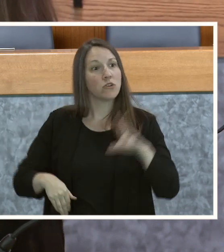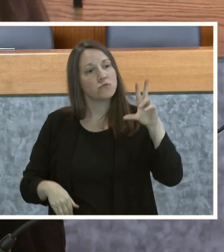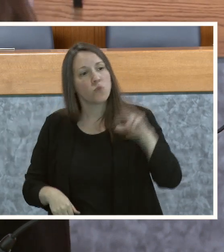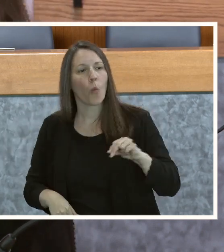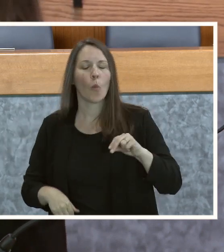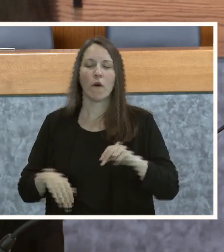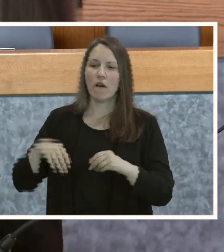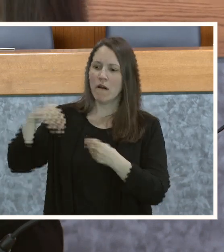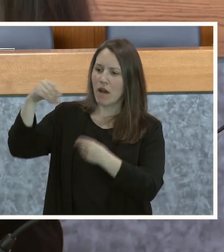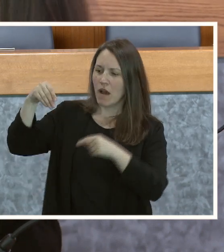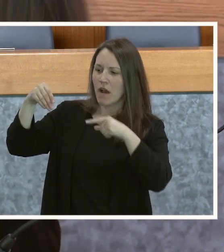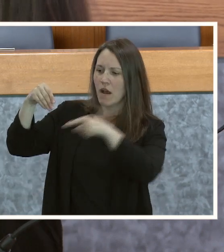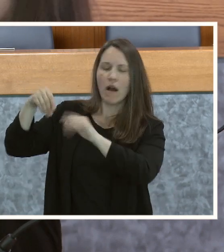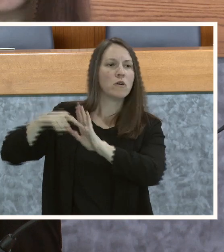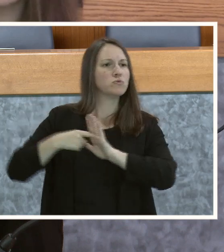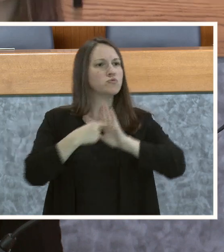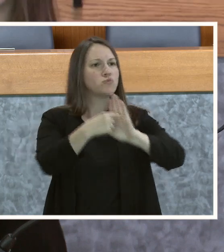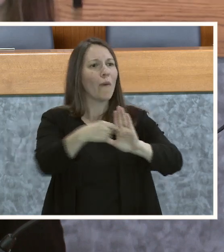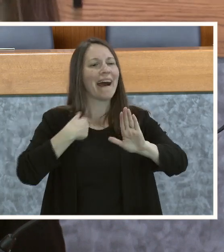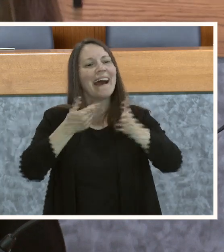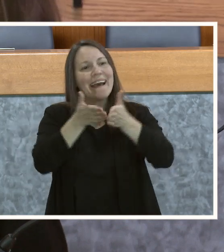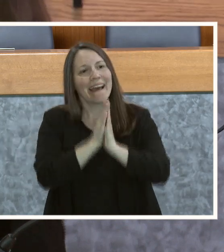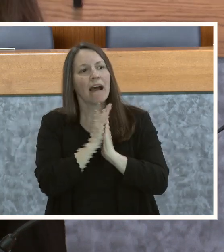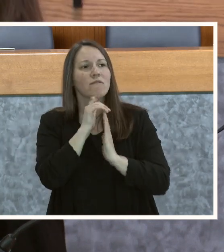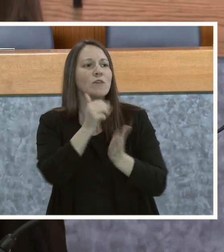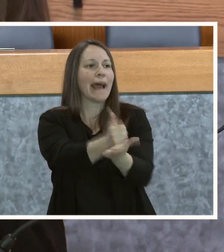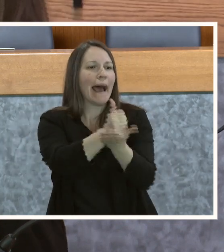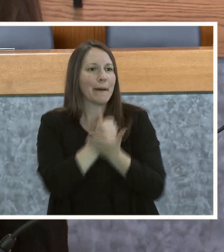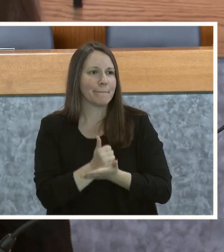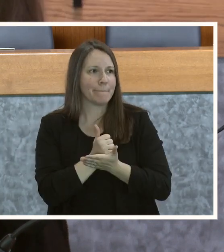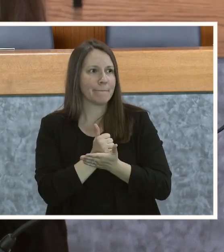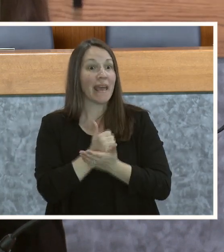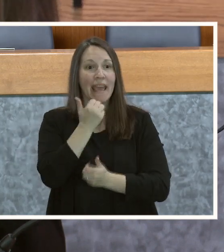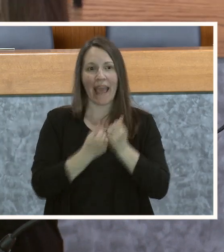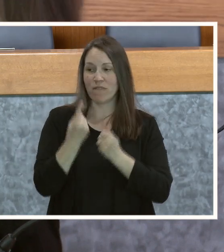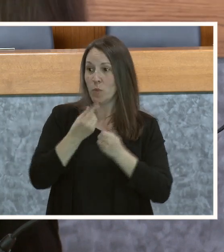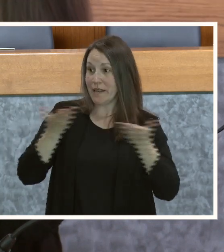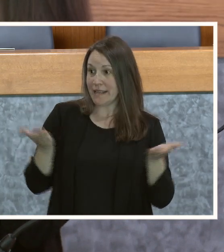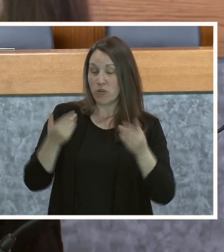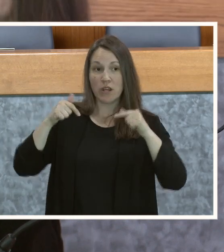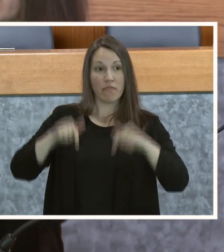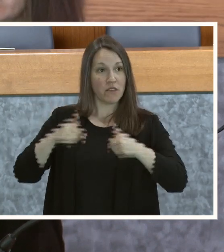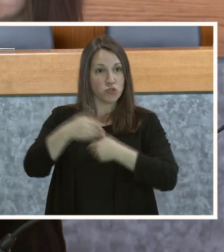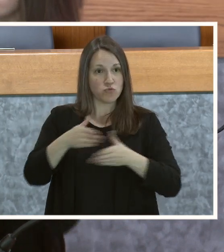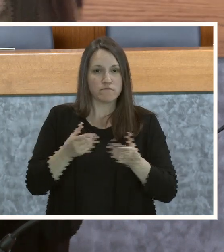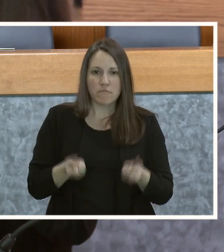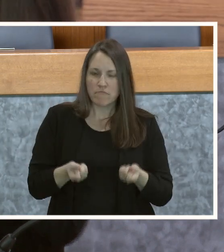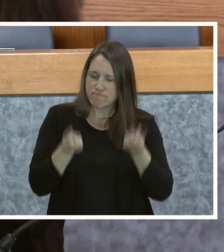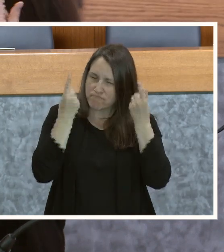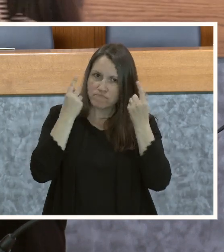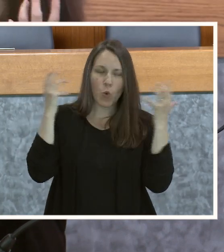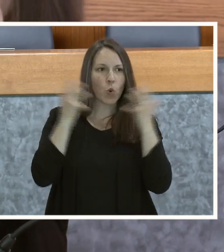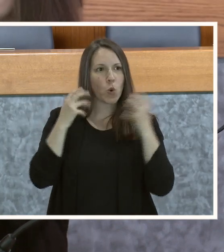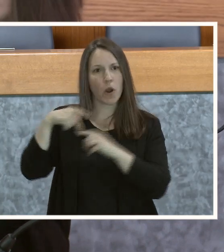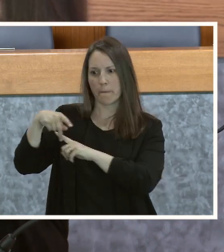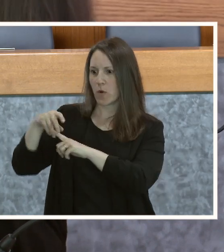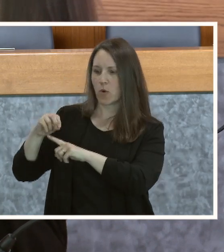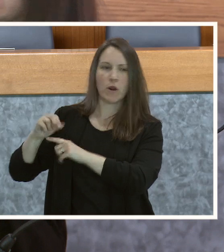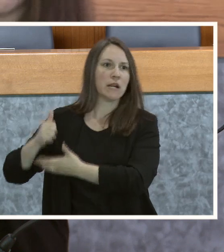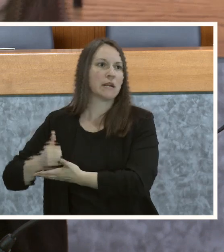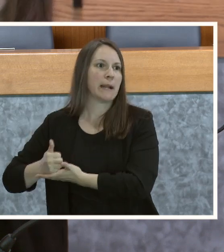sign that they have asked for help. Everyone in this room today understands how important protective orders are in helping